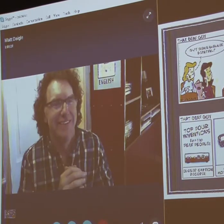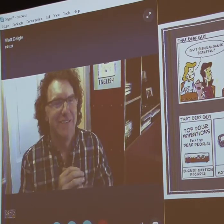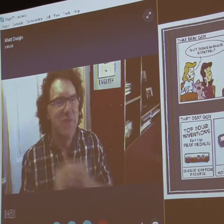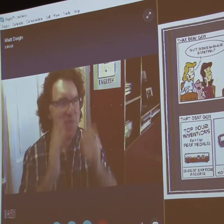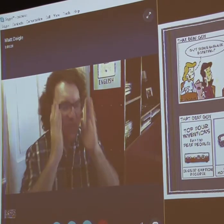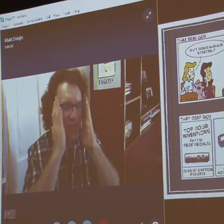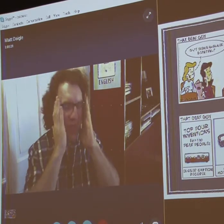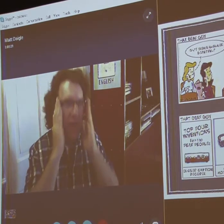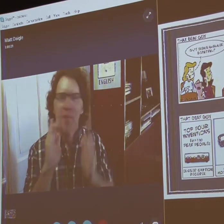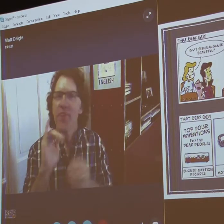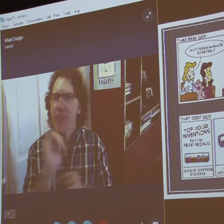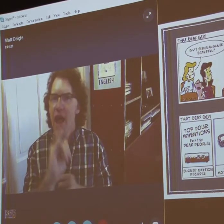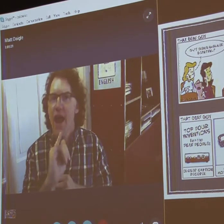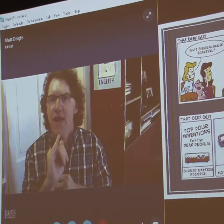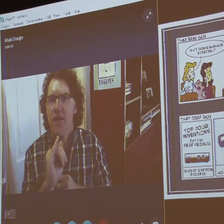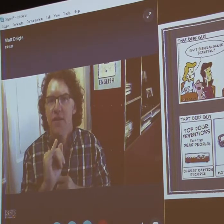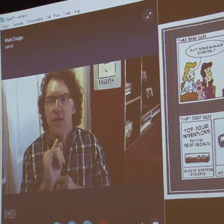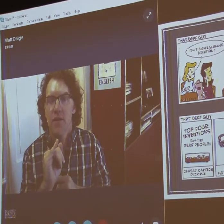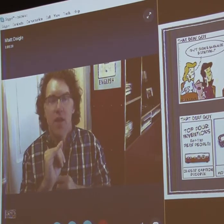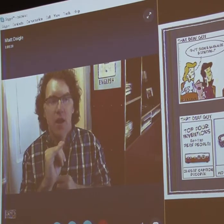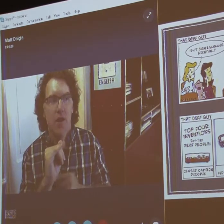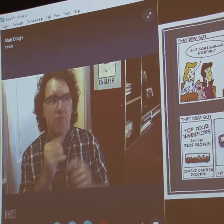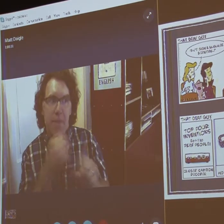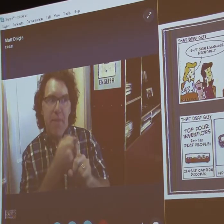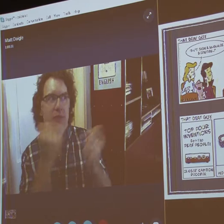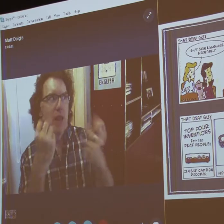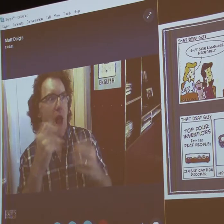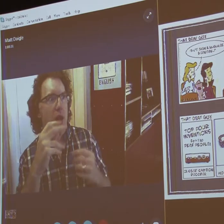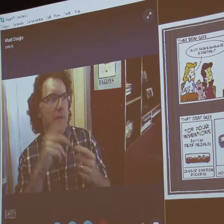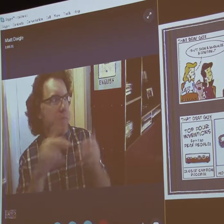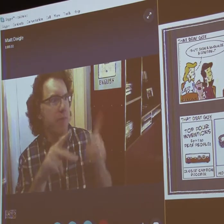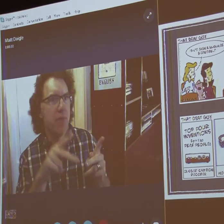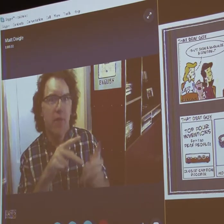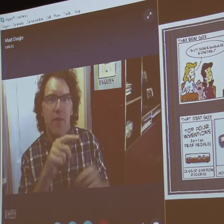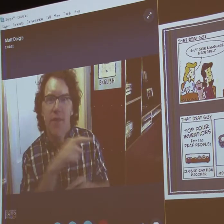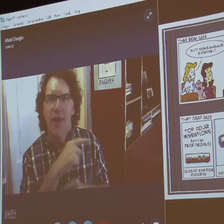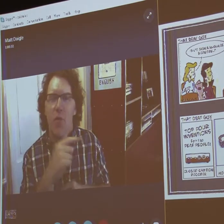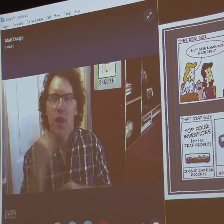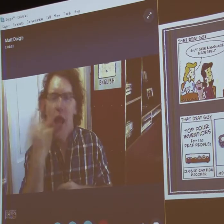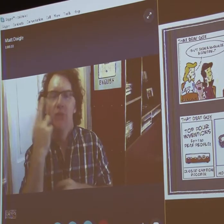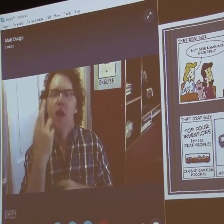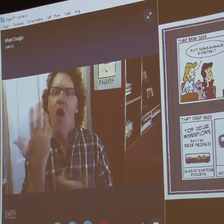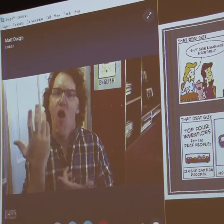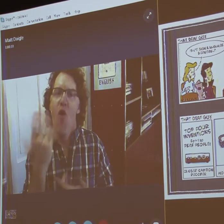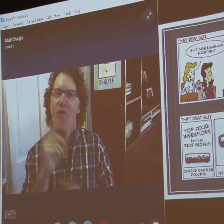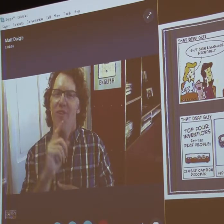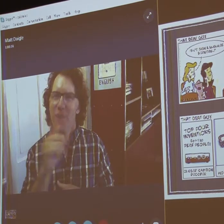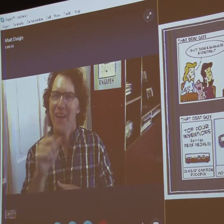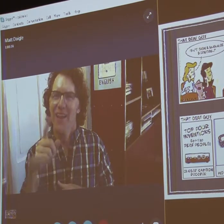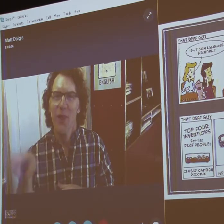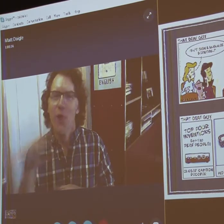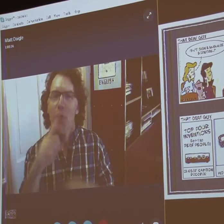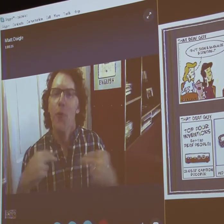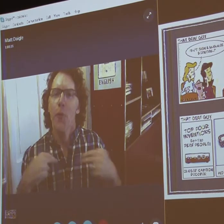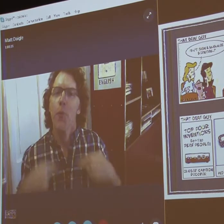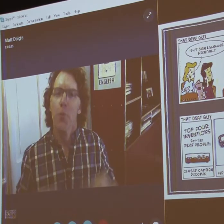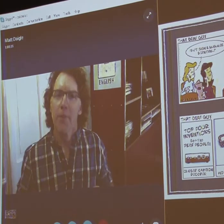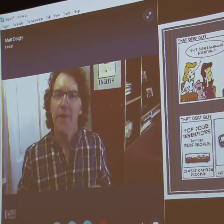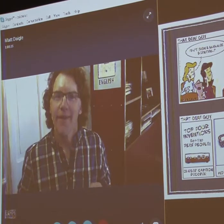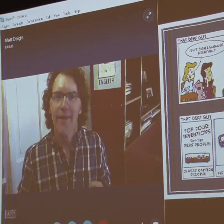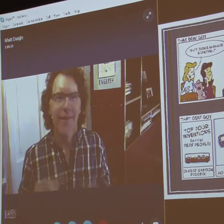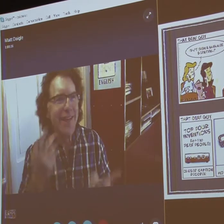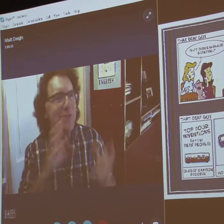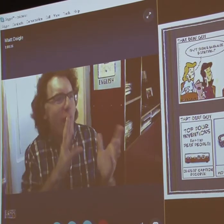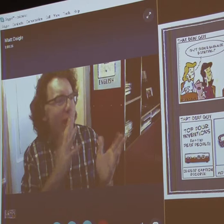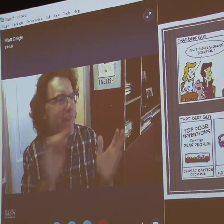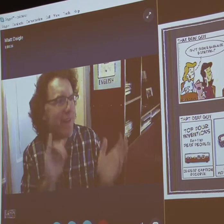totally disgusting. You never know. So, it really depends on what the conversation